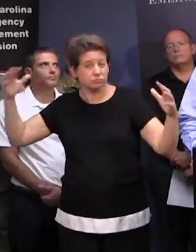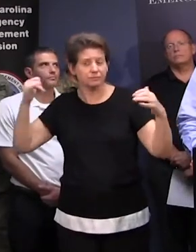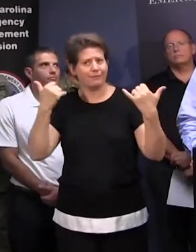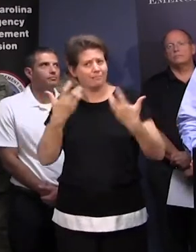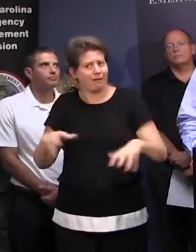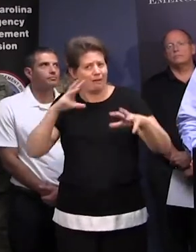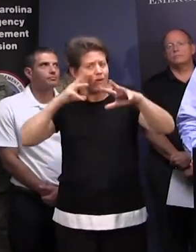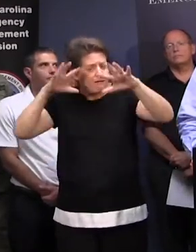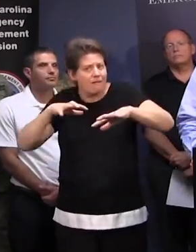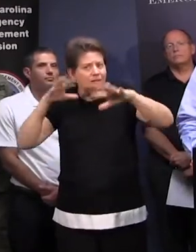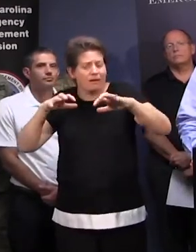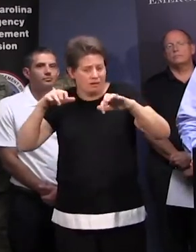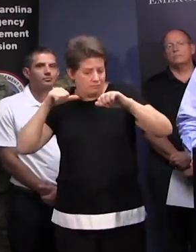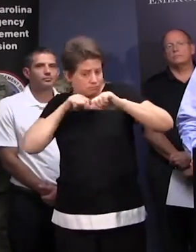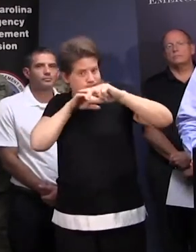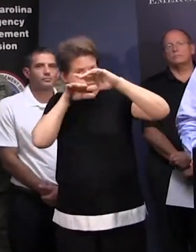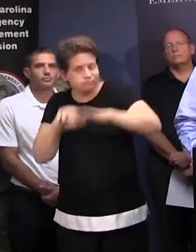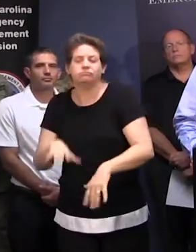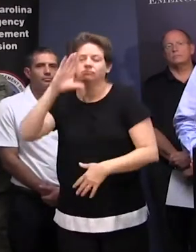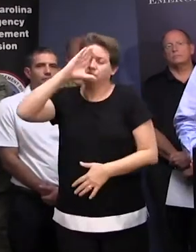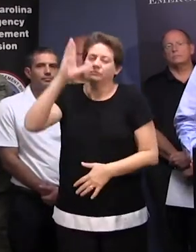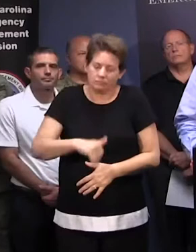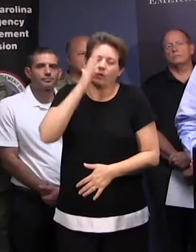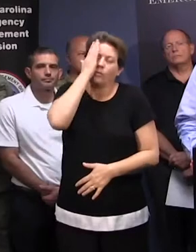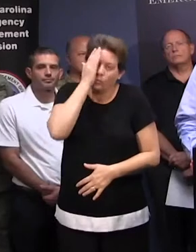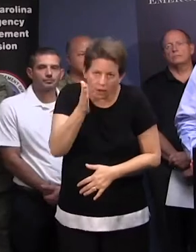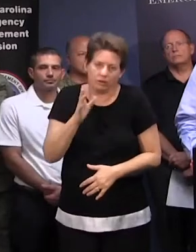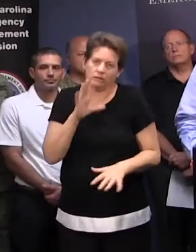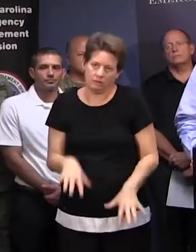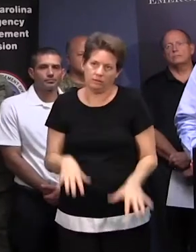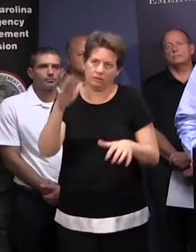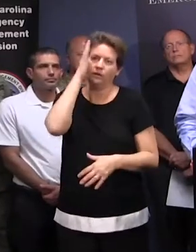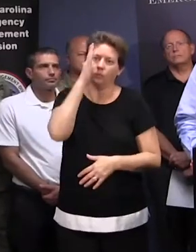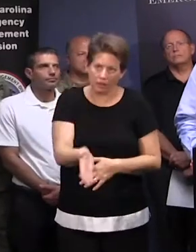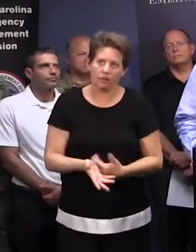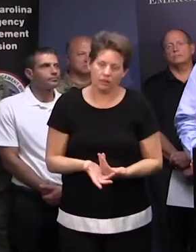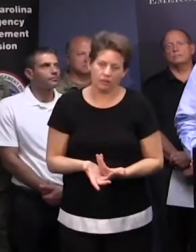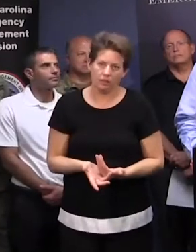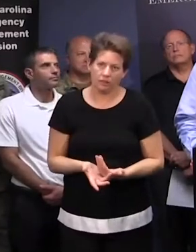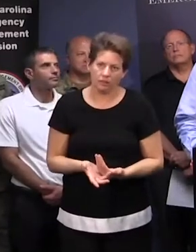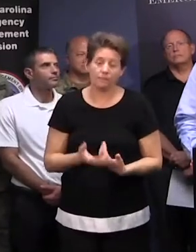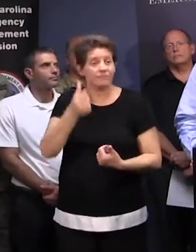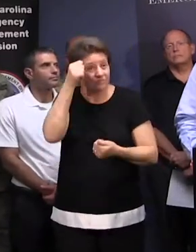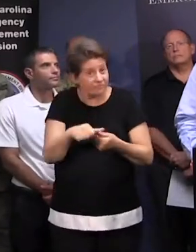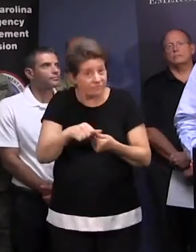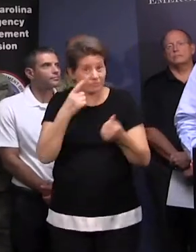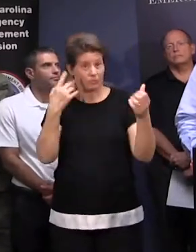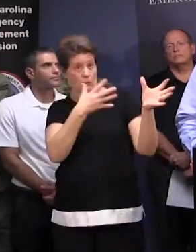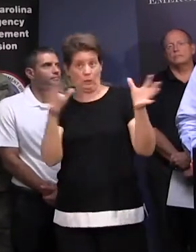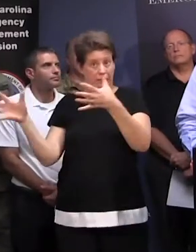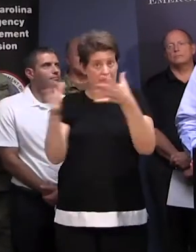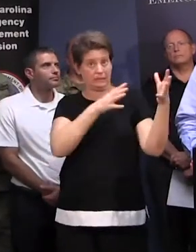come through South Carolina, so we know we're going have some flooding, and that's why we're urging everyone to remember that after the winds die down,